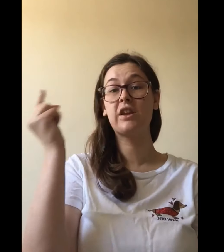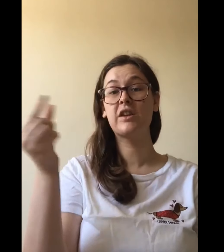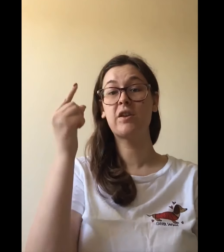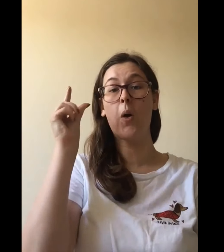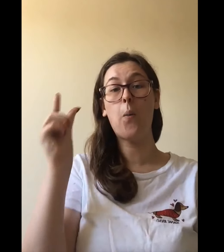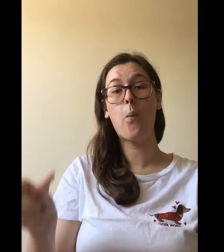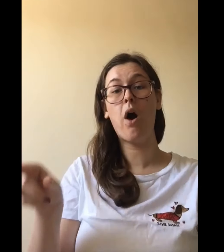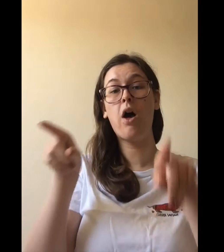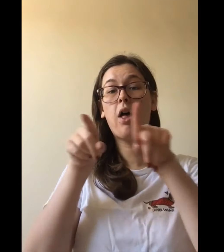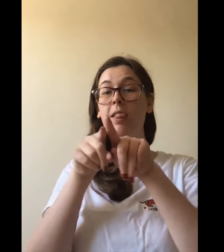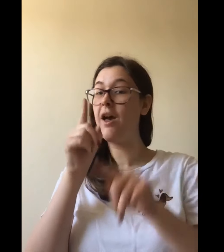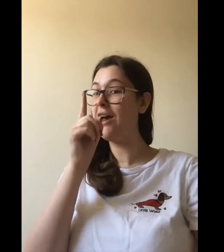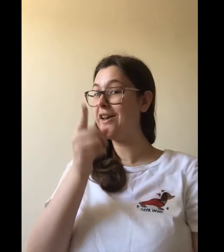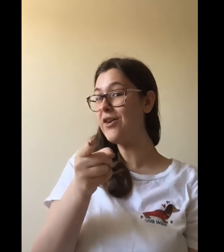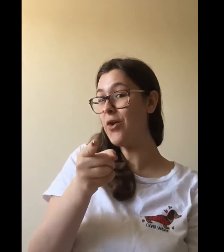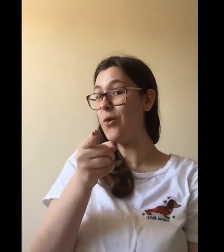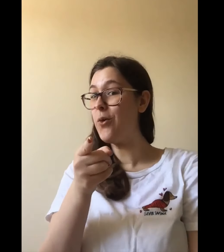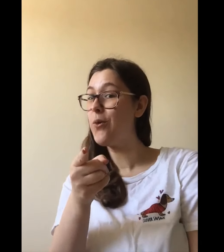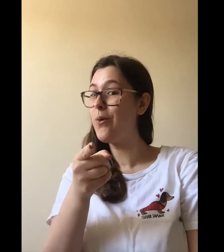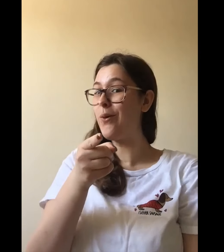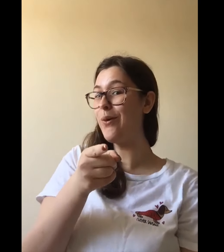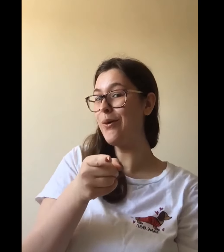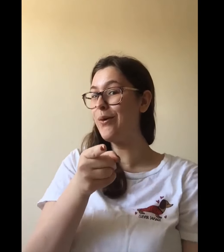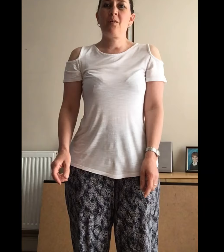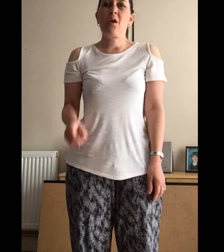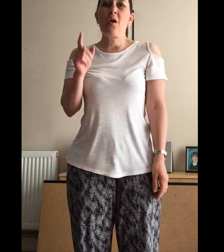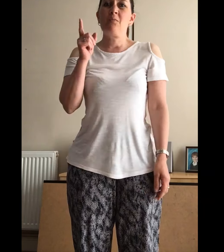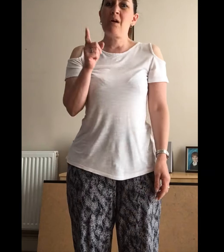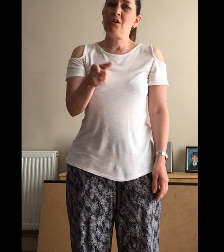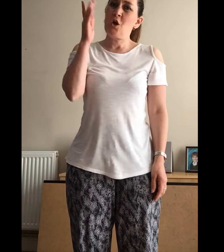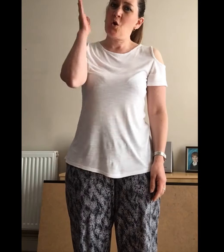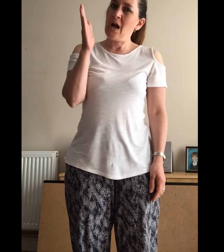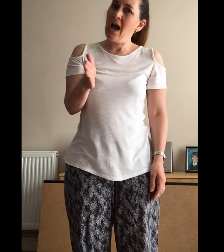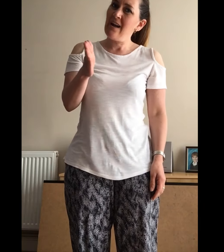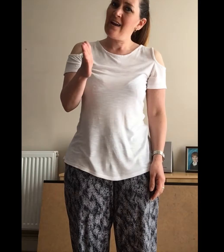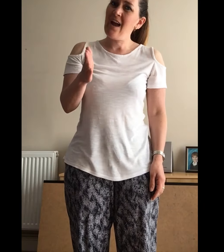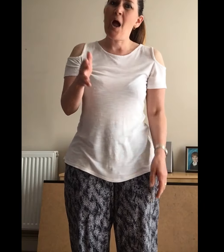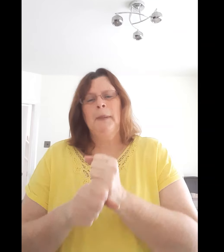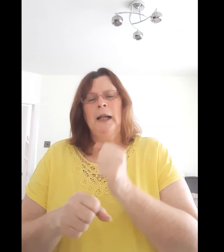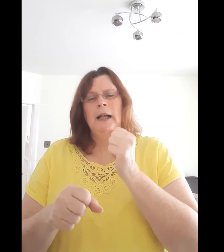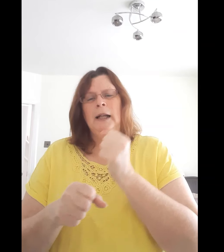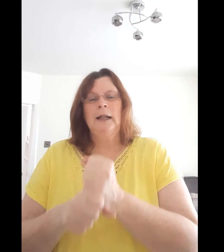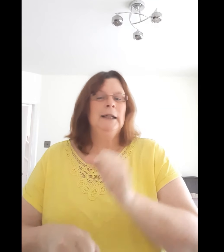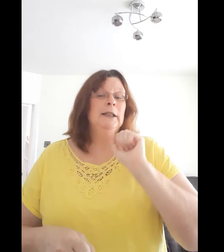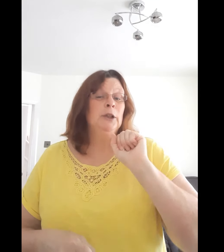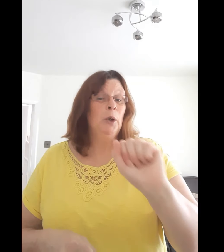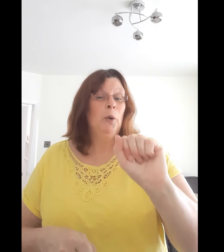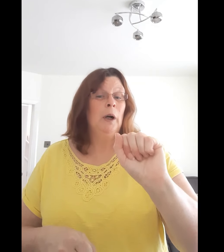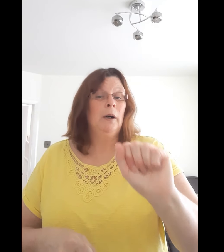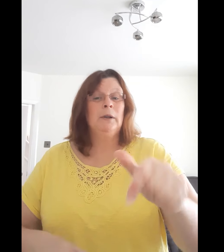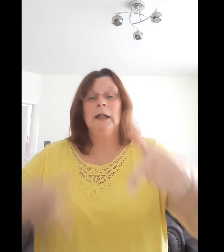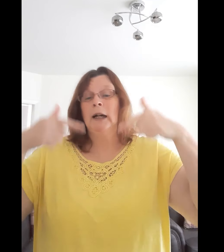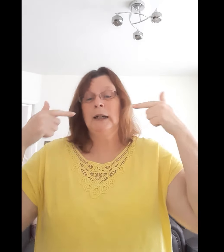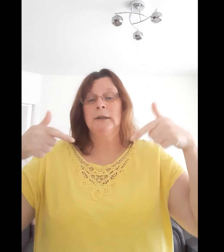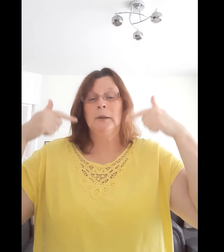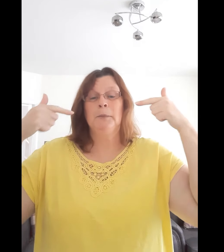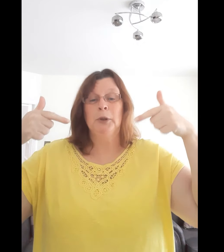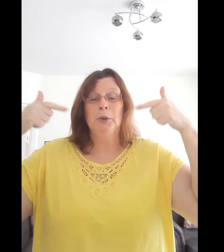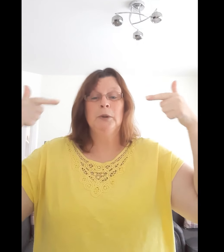like you But you gotta Make your own kind of